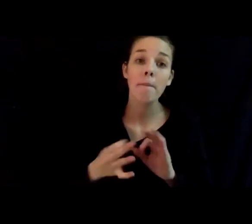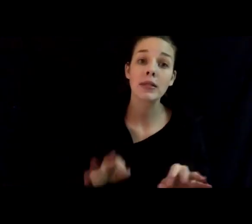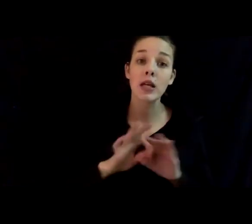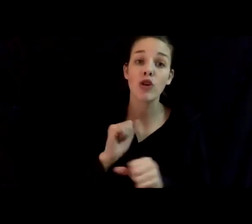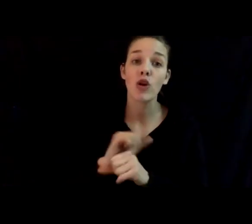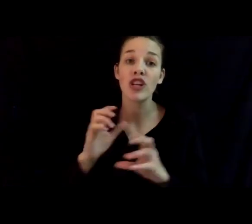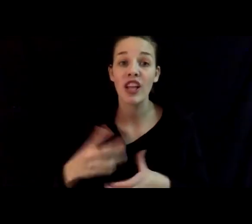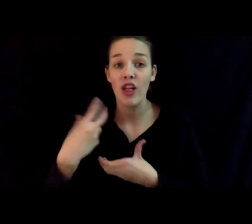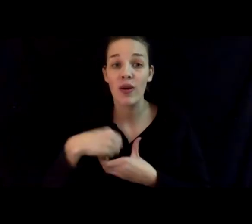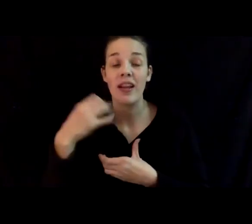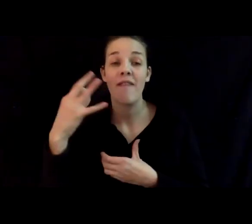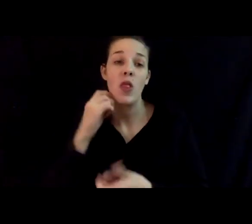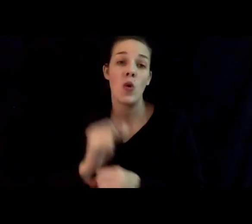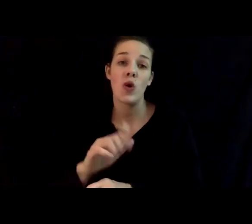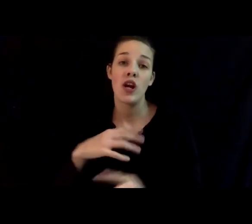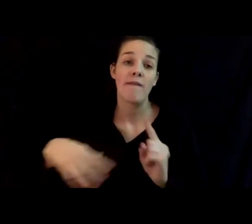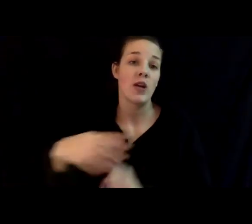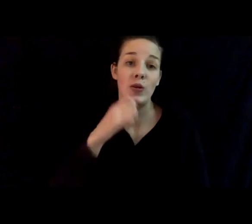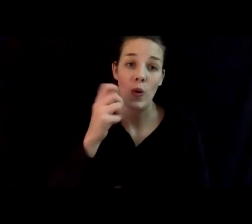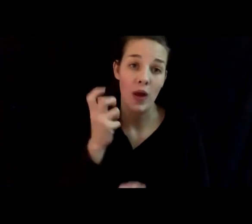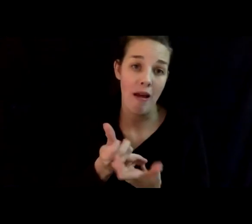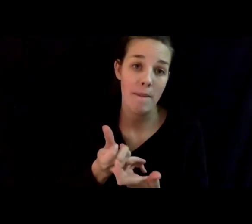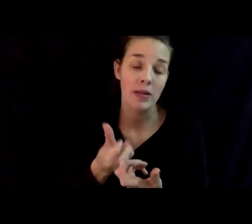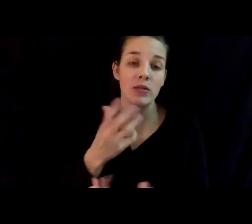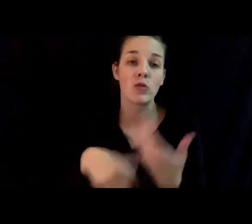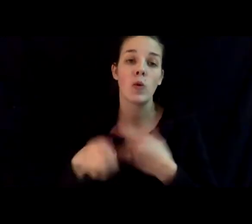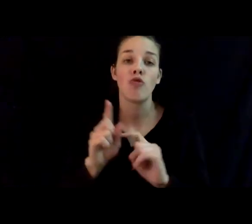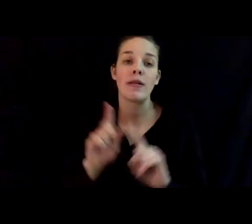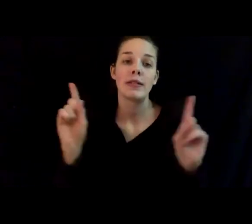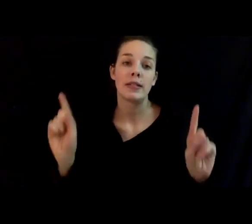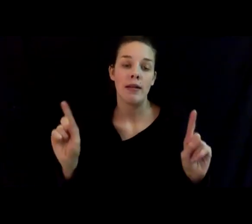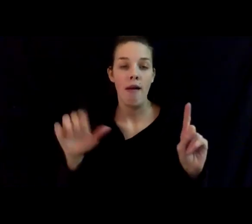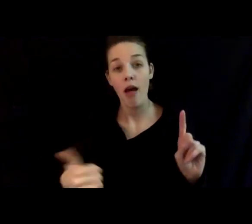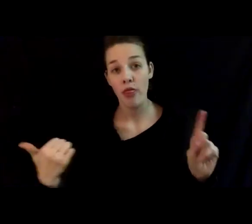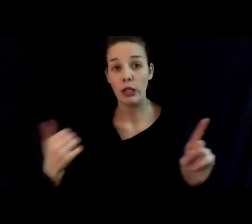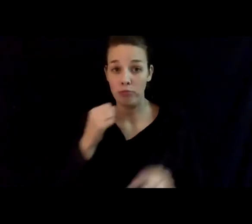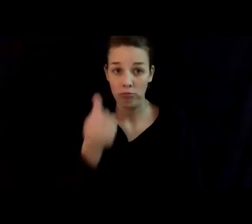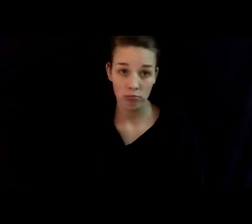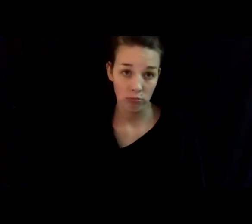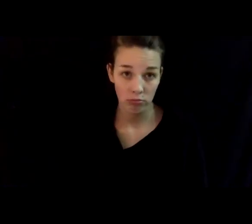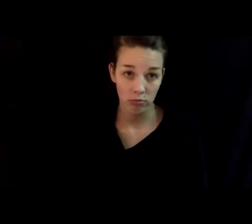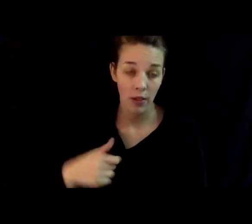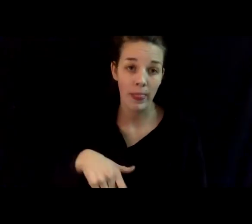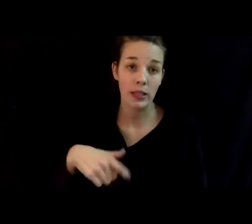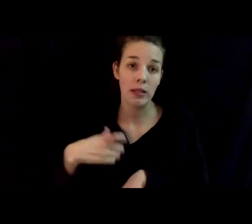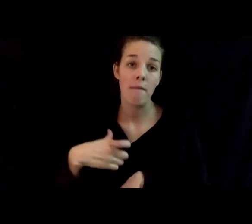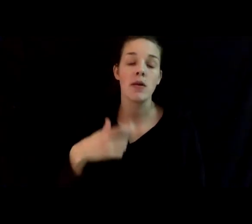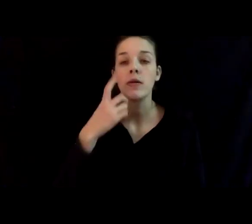if their work environment don't accommodate social distancing. Others are not at this time.